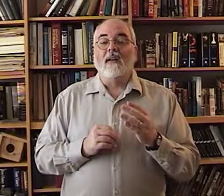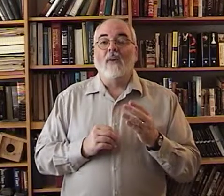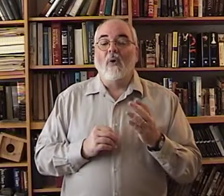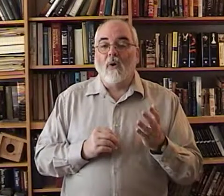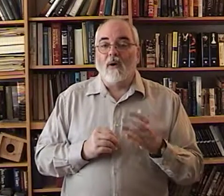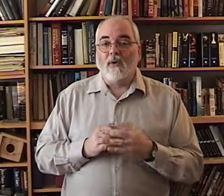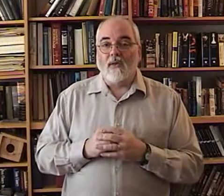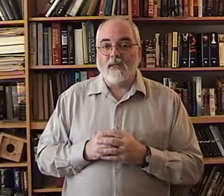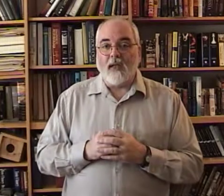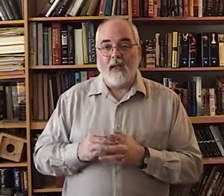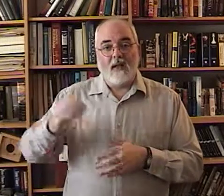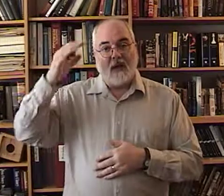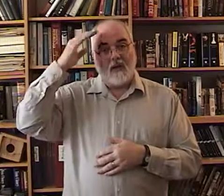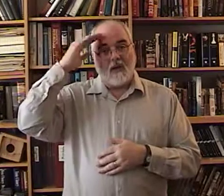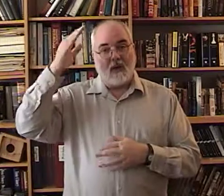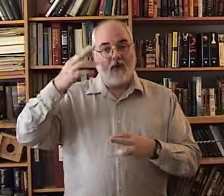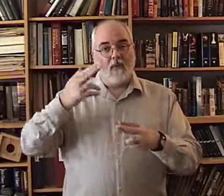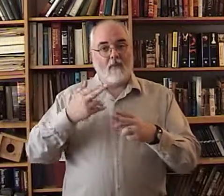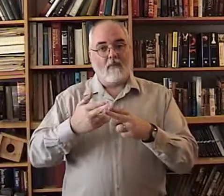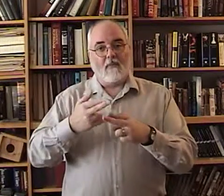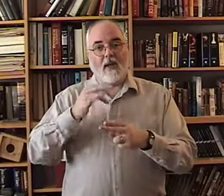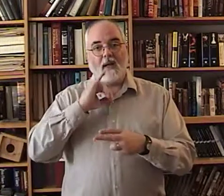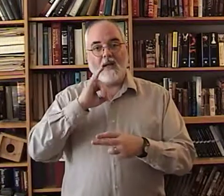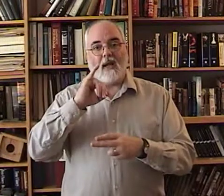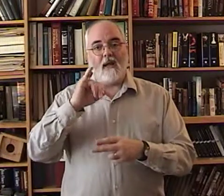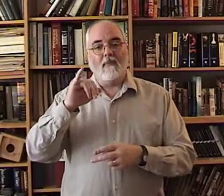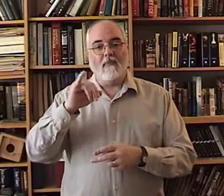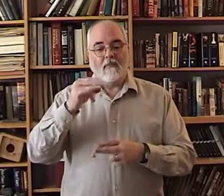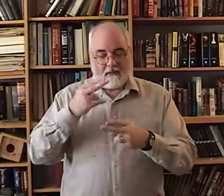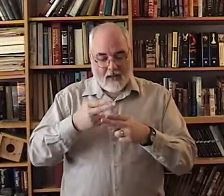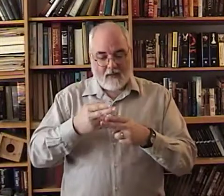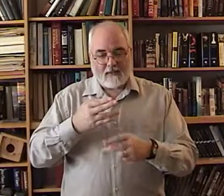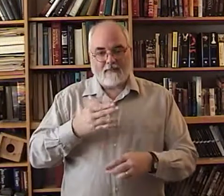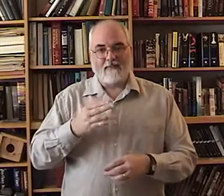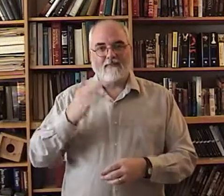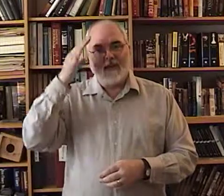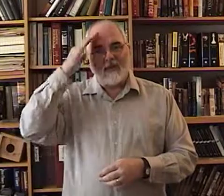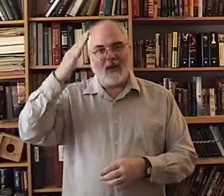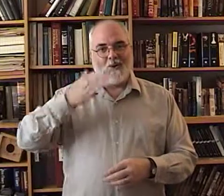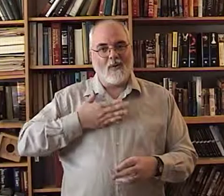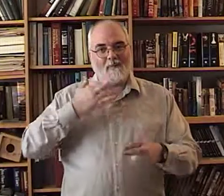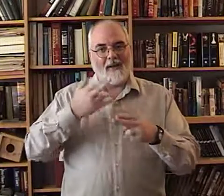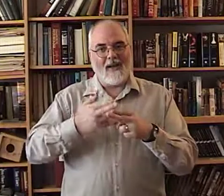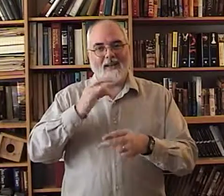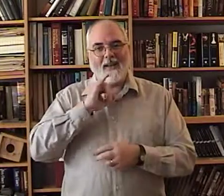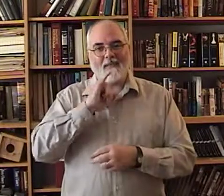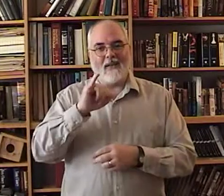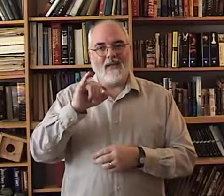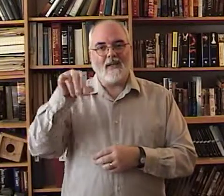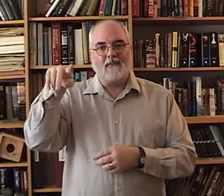or you can say hello my name my hello my name is